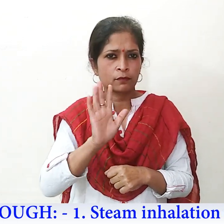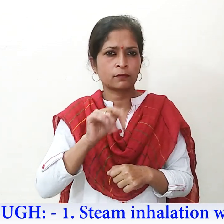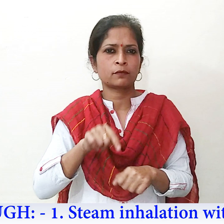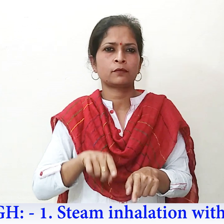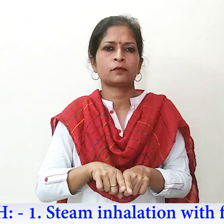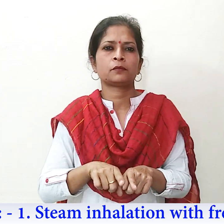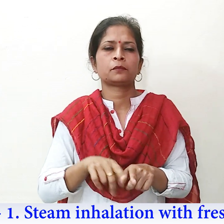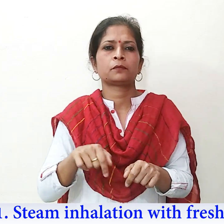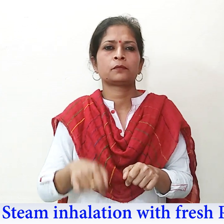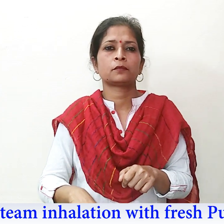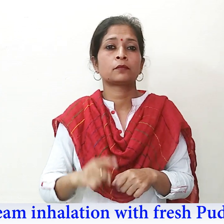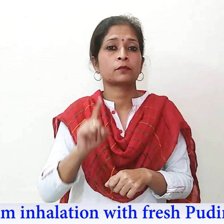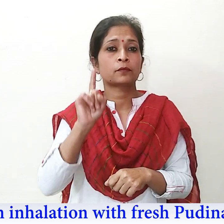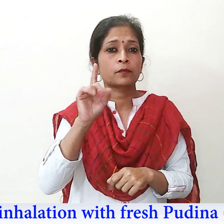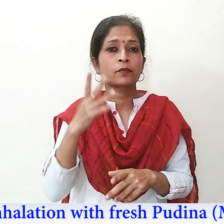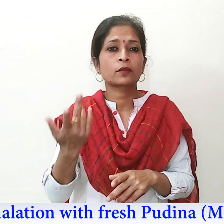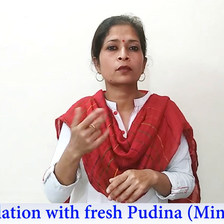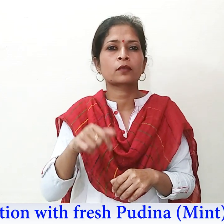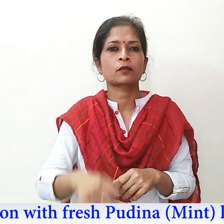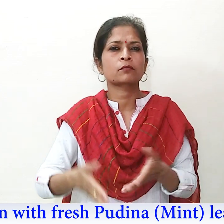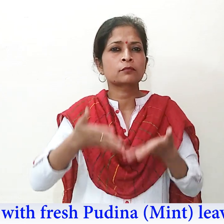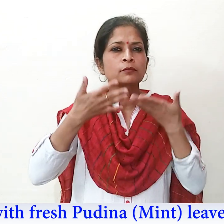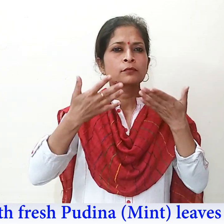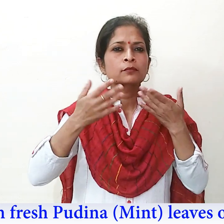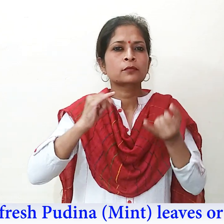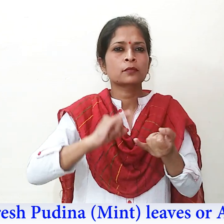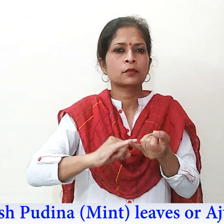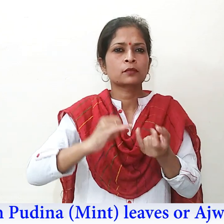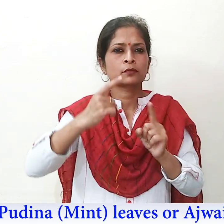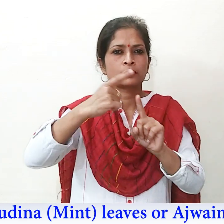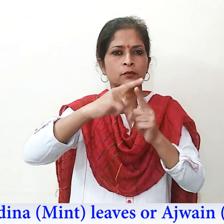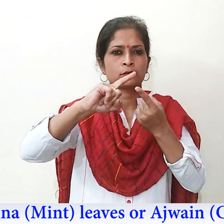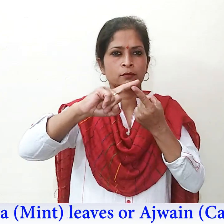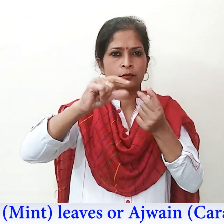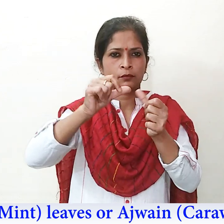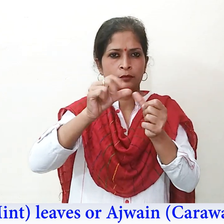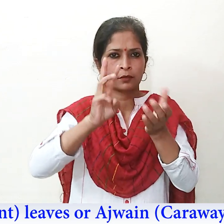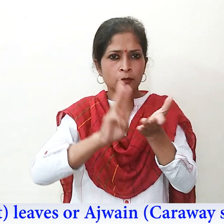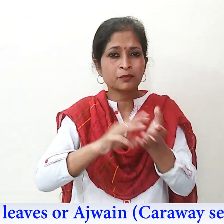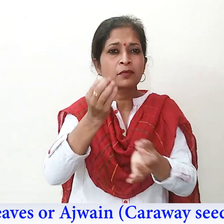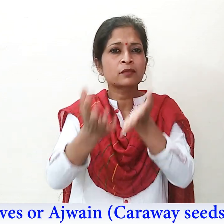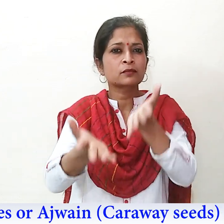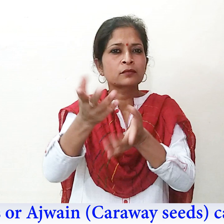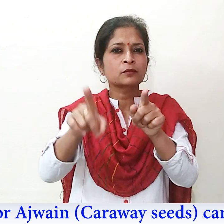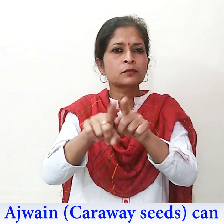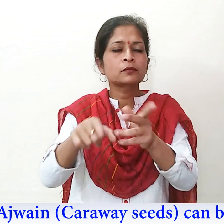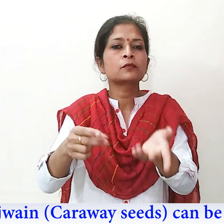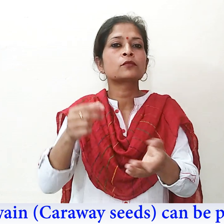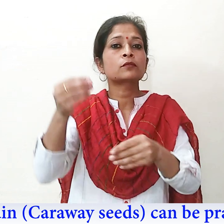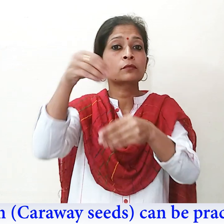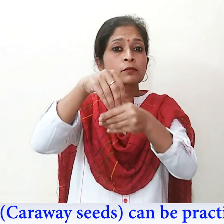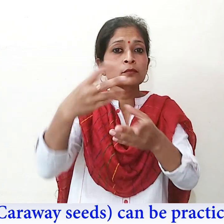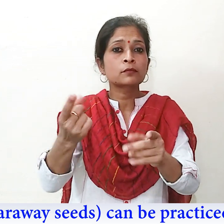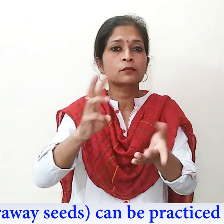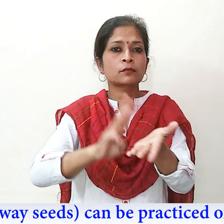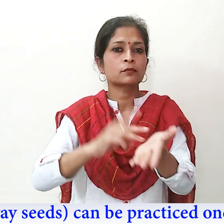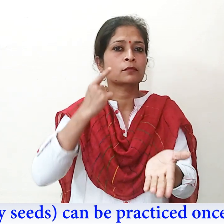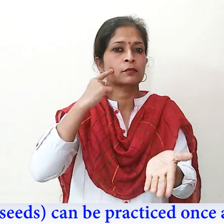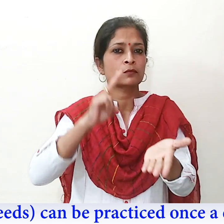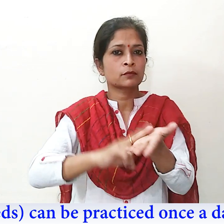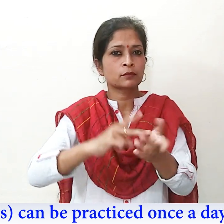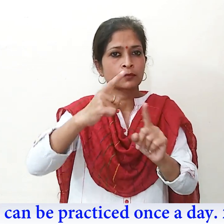cough 1. Teem inhalation with fresh buddhina, mint leaves or achwain,